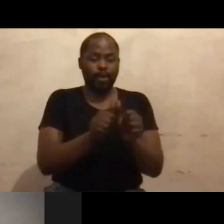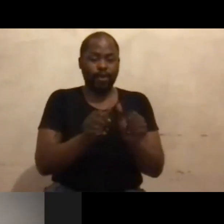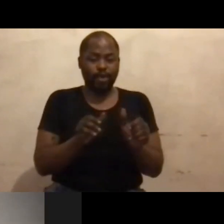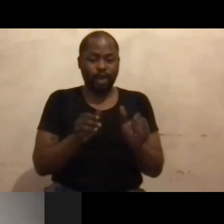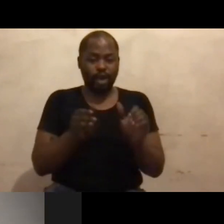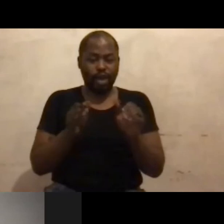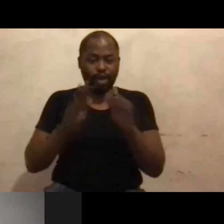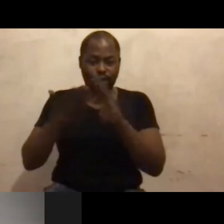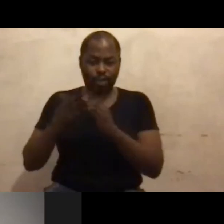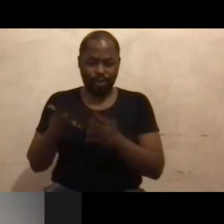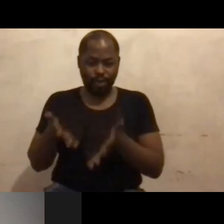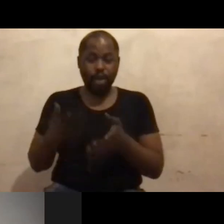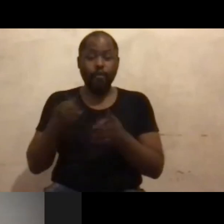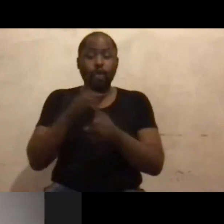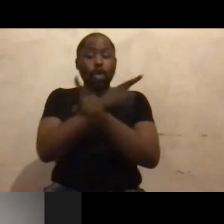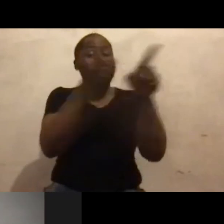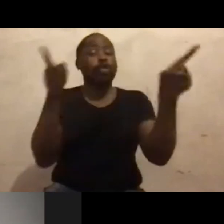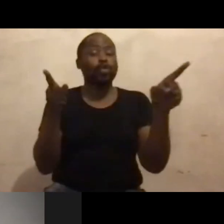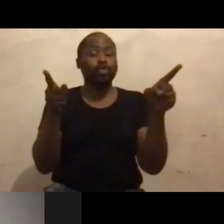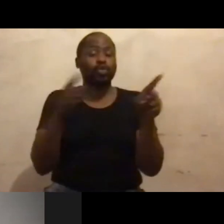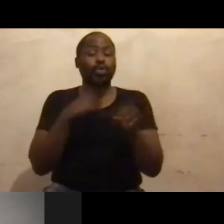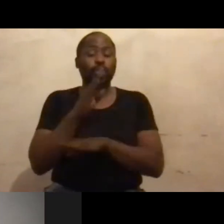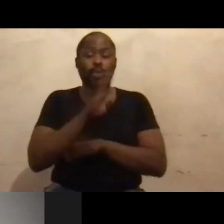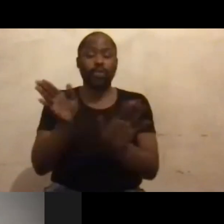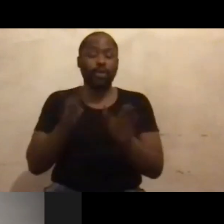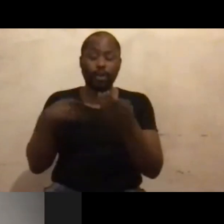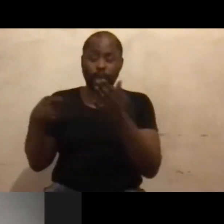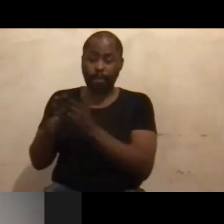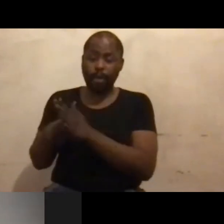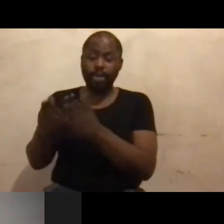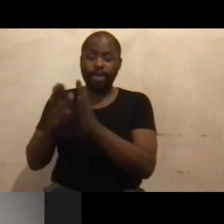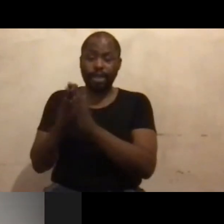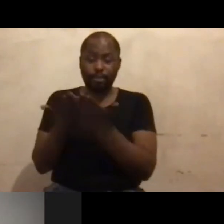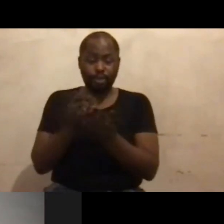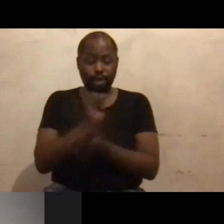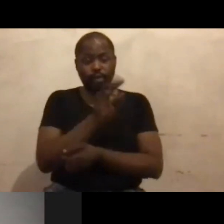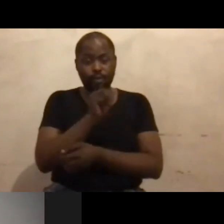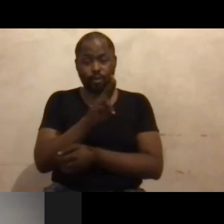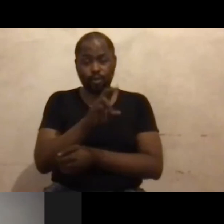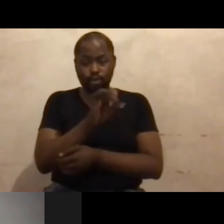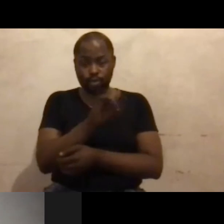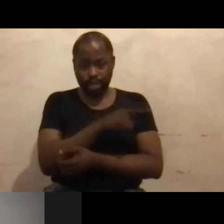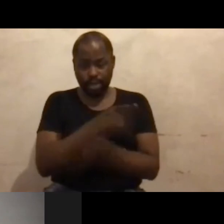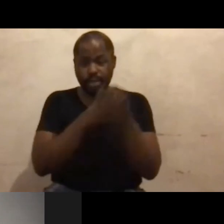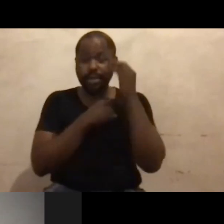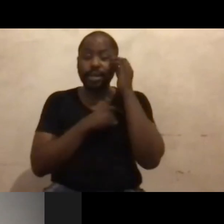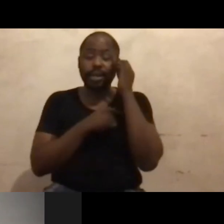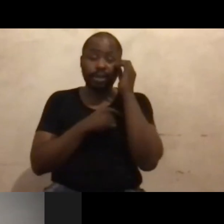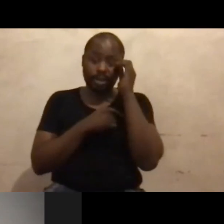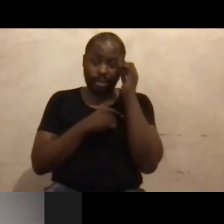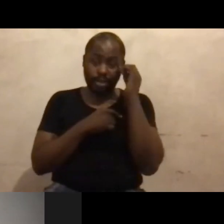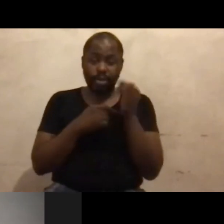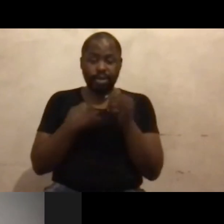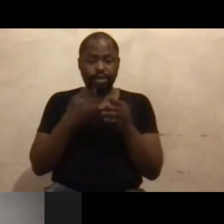And for those of us that have not yet bought Musa's latest book, but also his other books. Drop Musa a note.